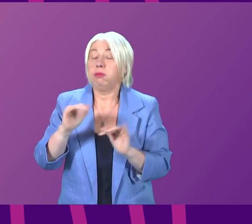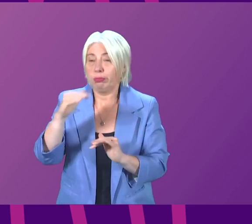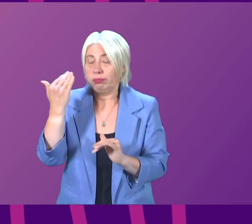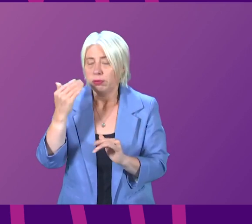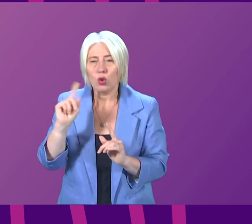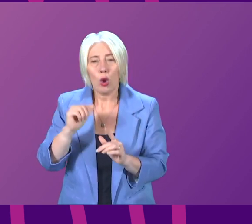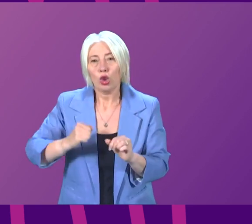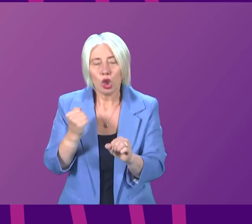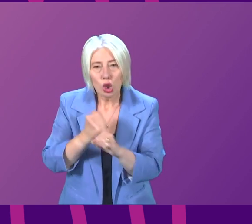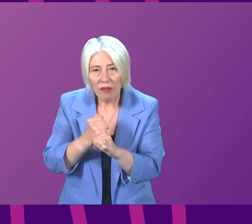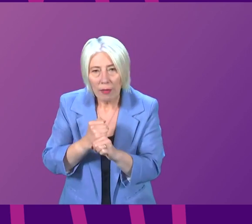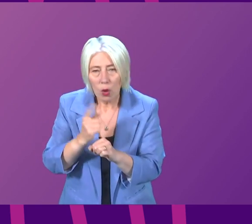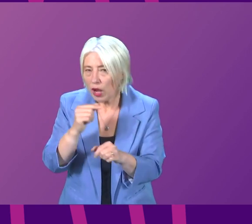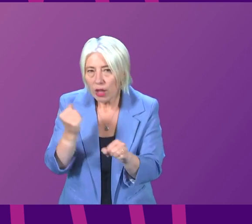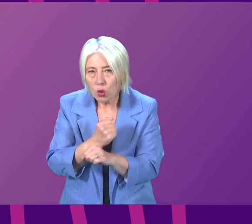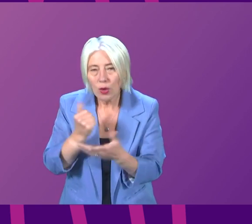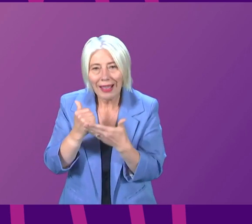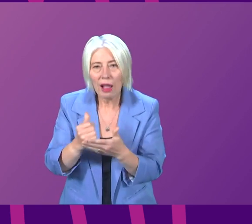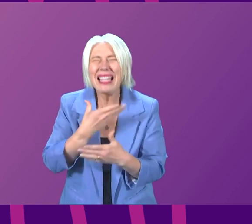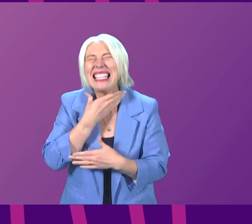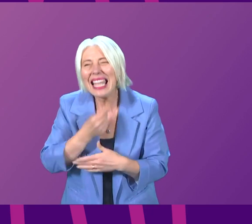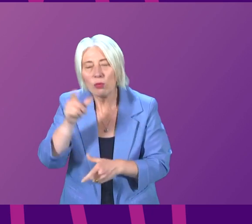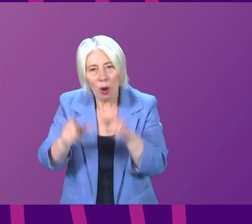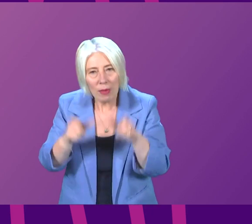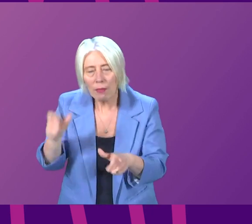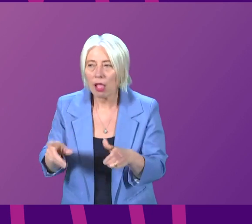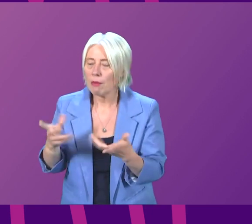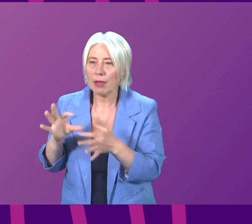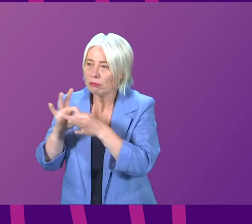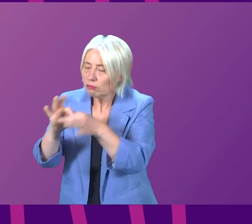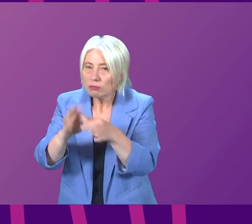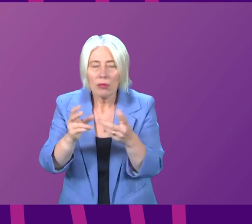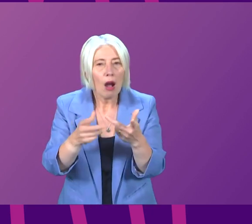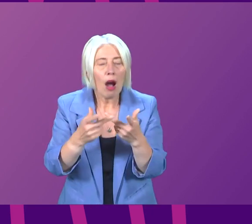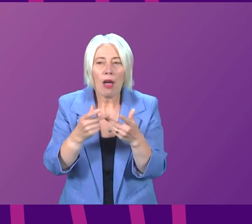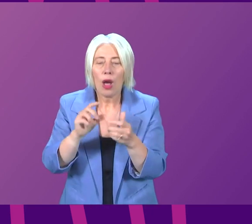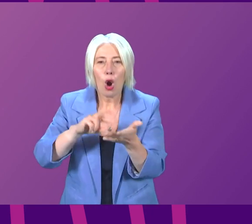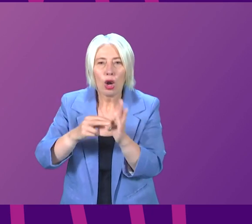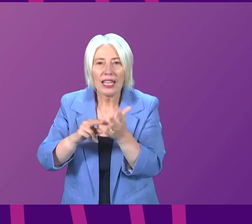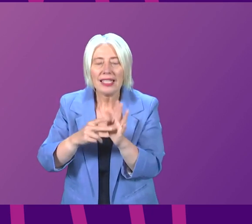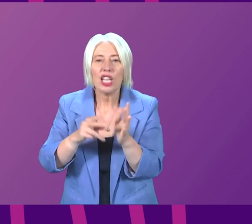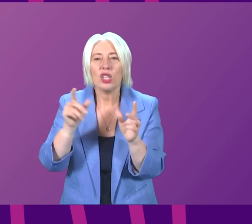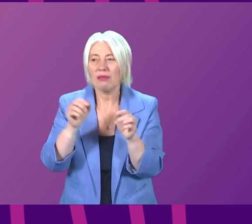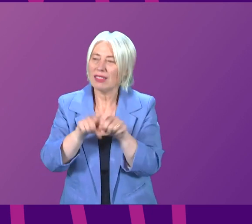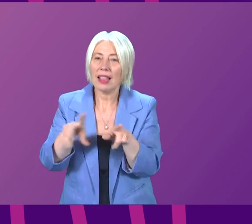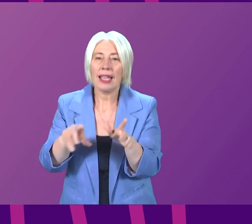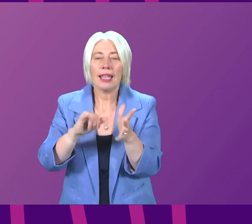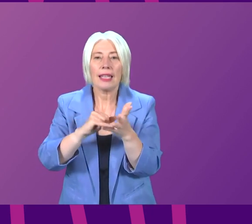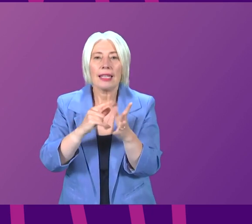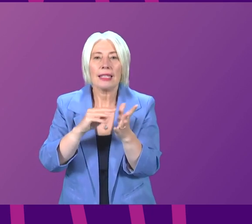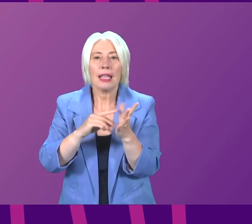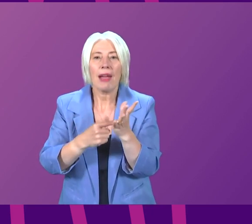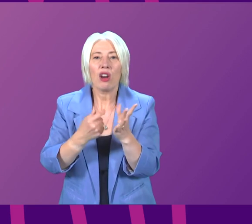take to help desperate people, liaising, for example, with organisations such as the Samaritans, whom I commend for all they do?